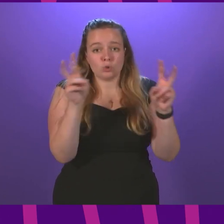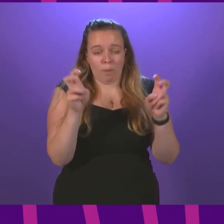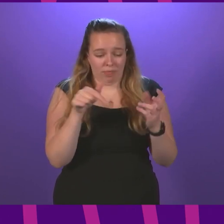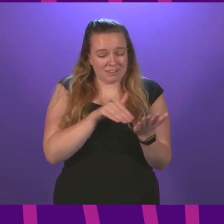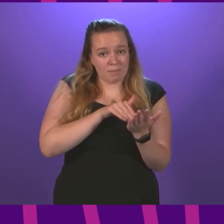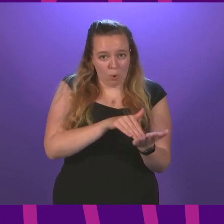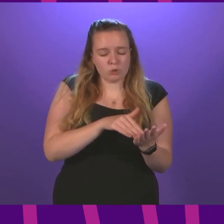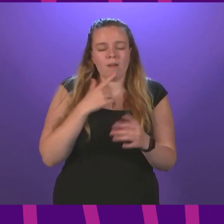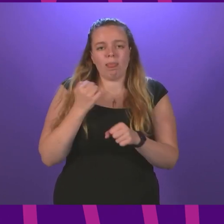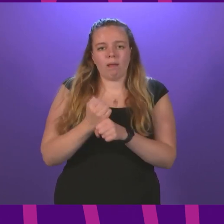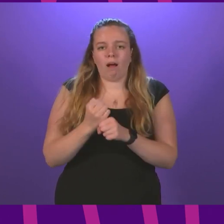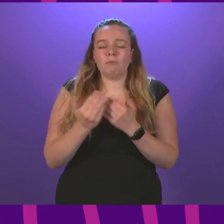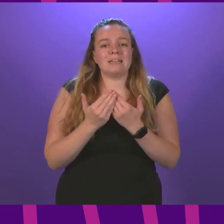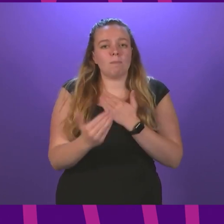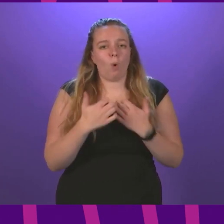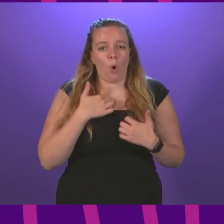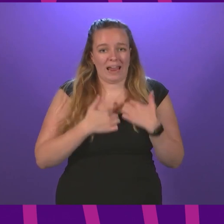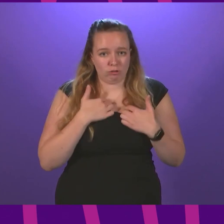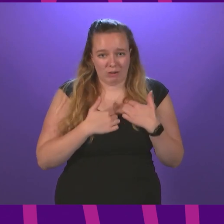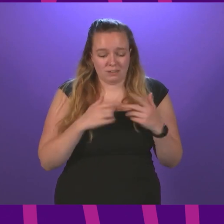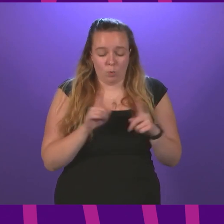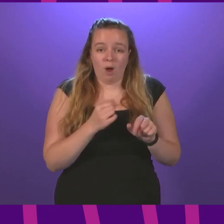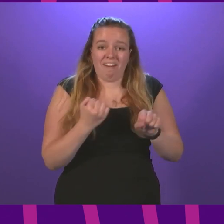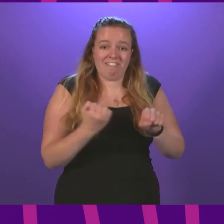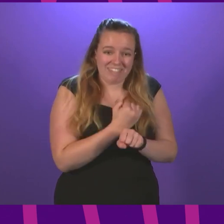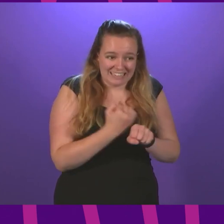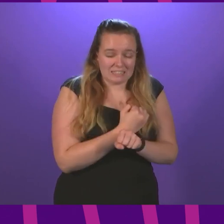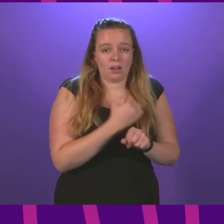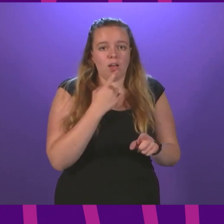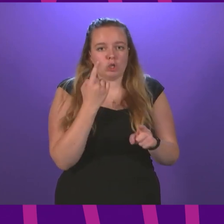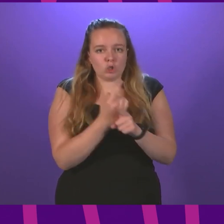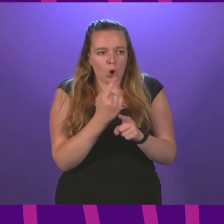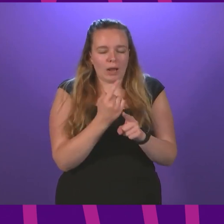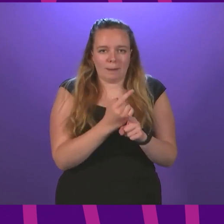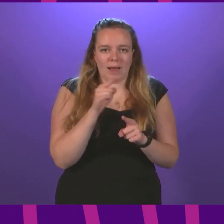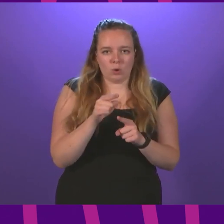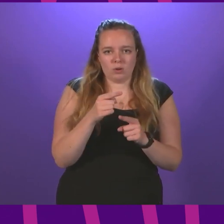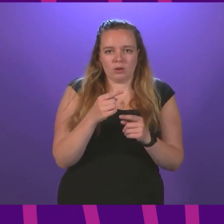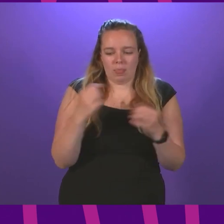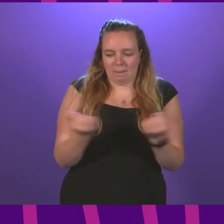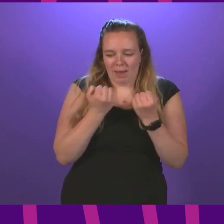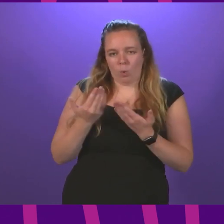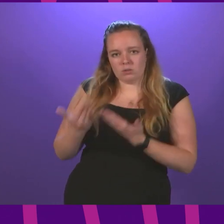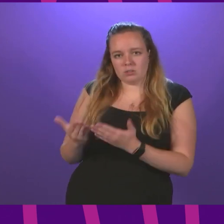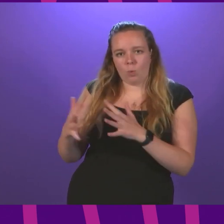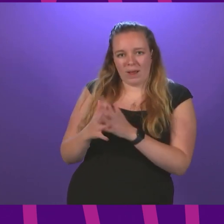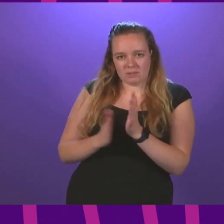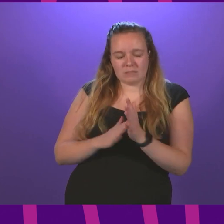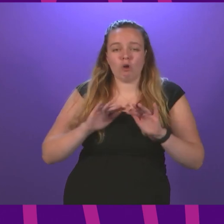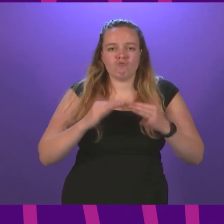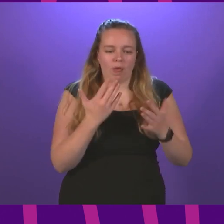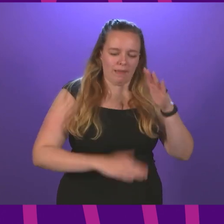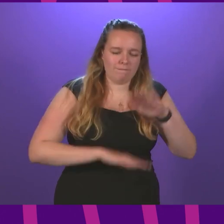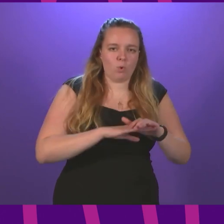that the government is far more interested in fixing and talking about the powers reserved to Westminster than taking full control